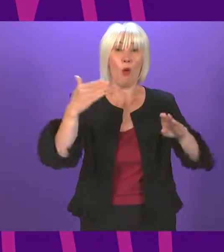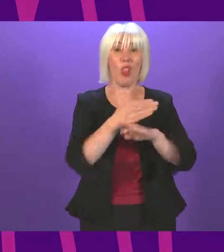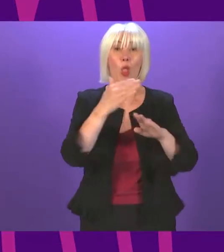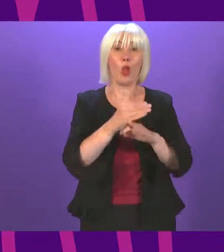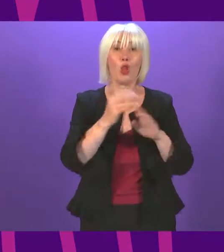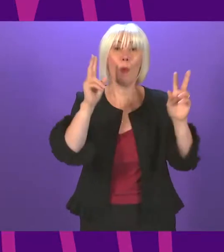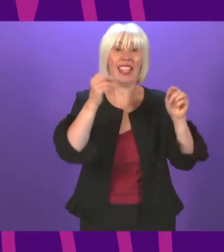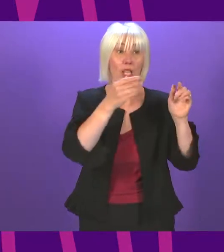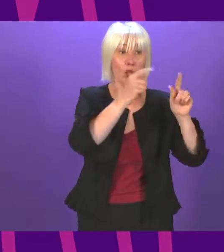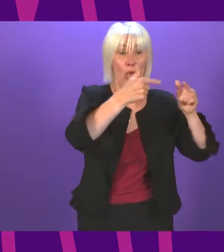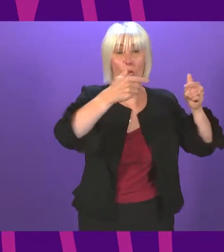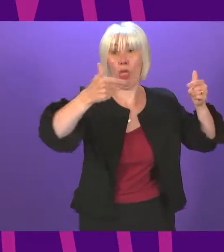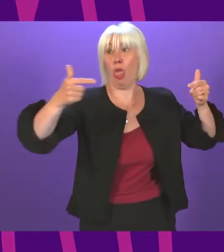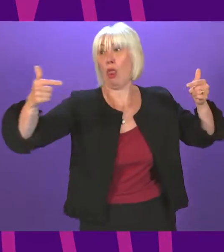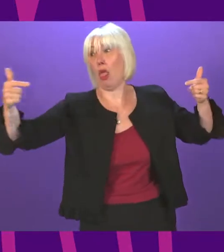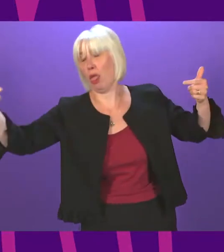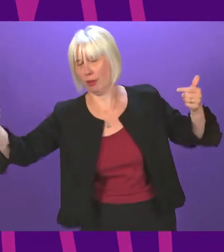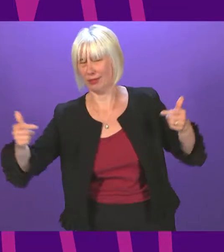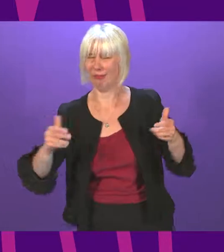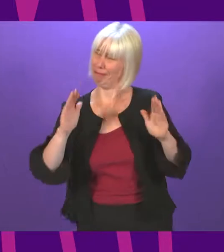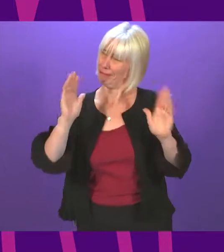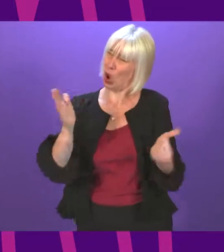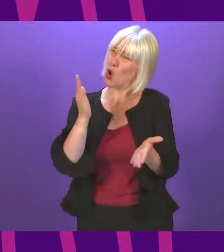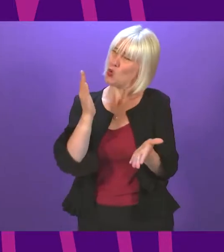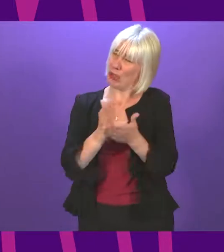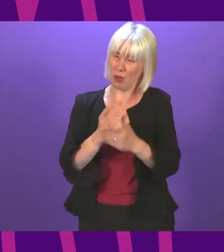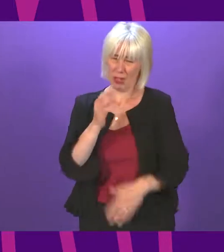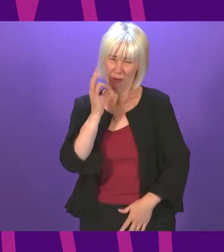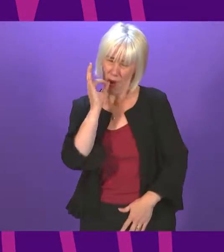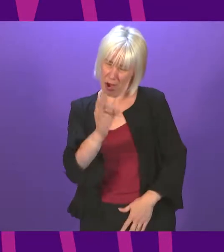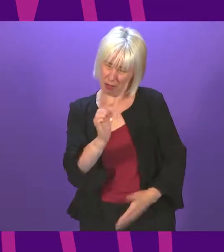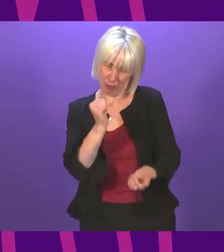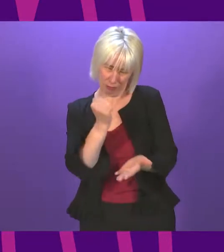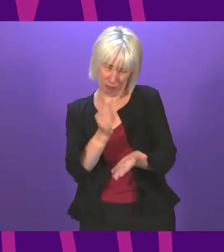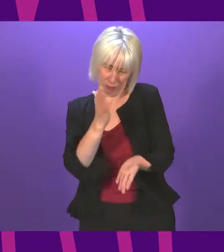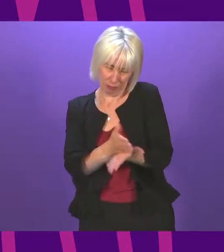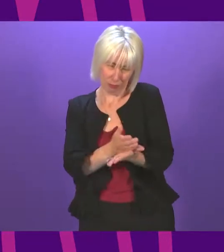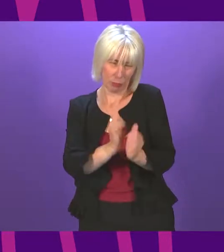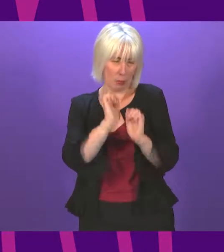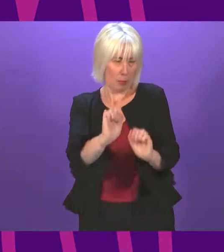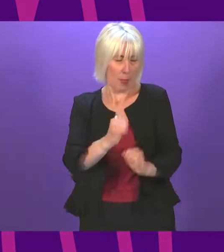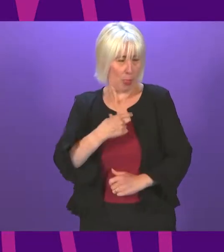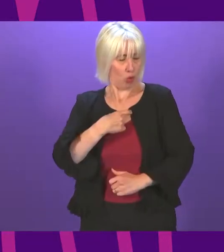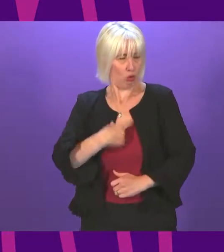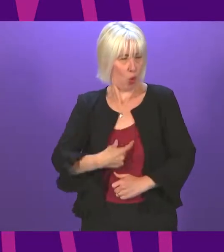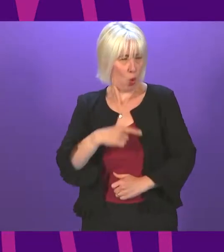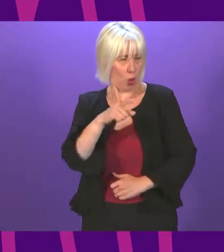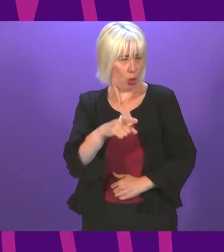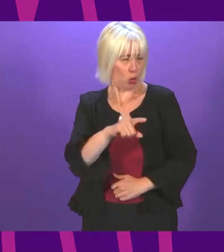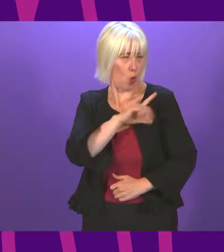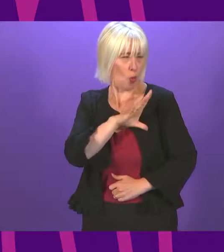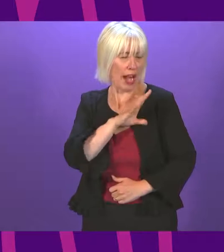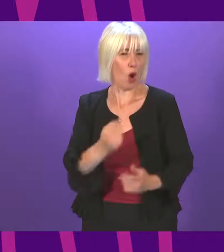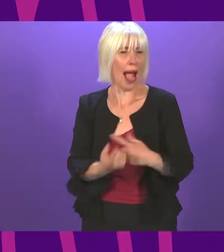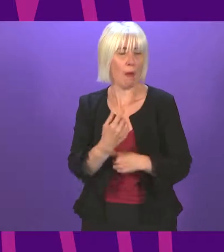century politics, serious questions need to be asked about why these roles could not be performed under the previous ministerial structure.